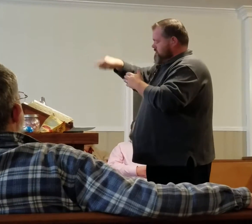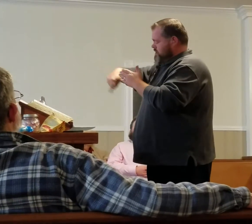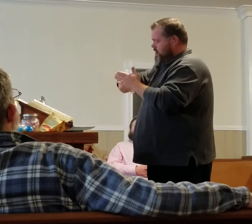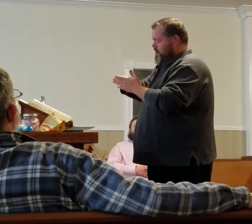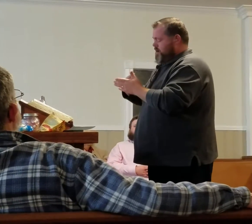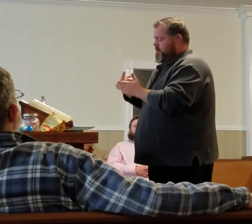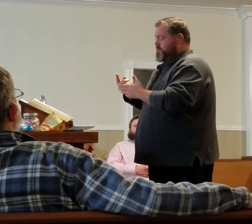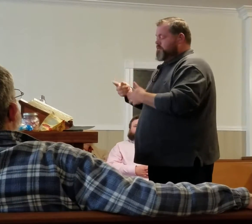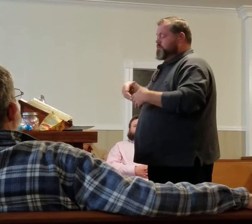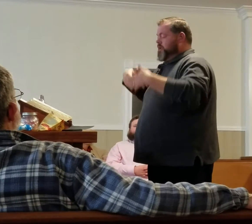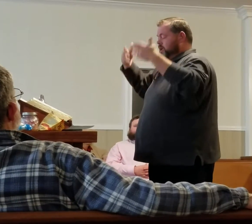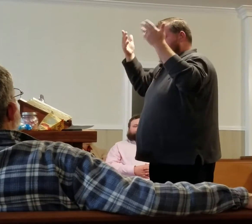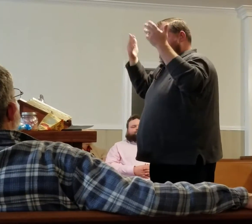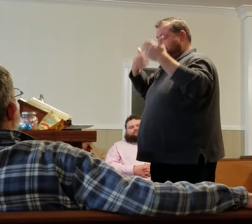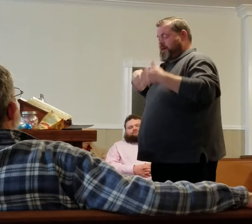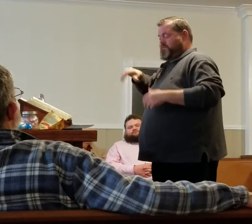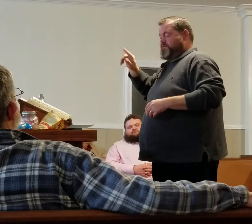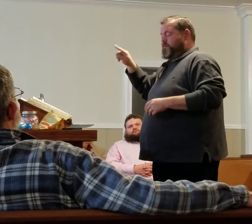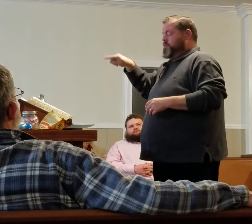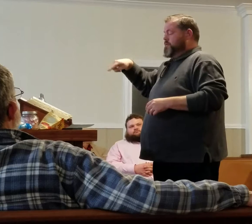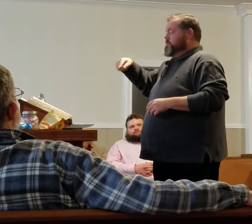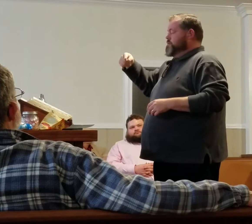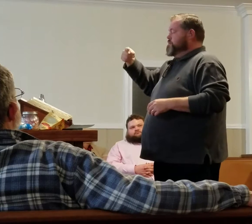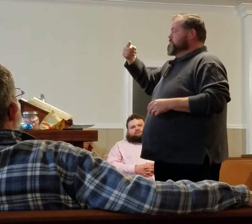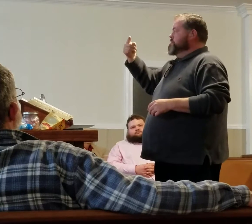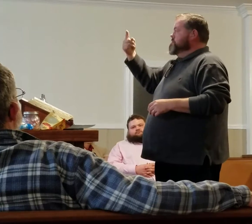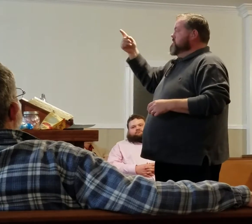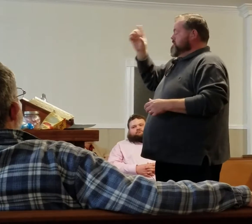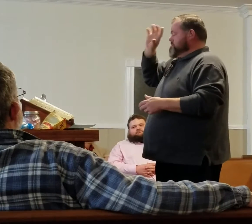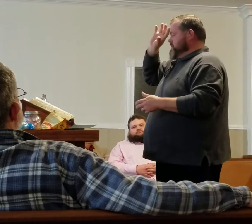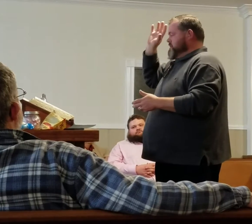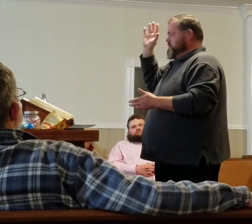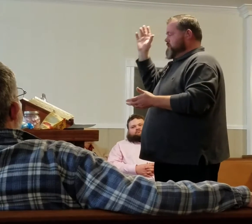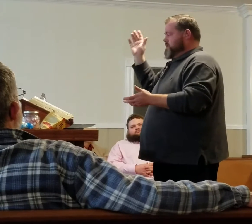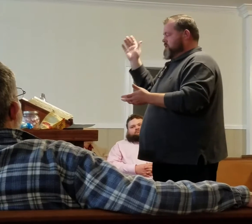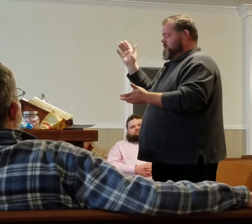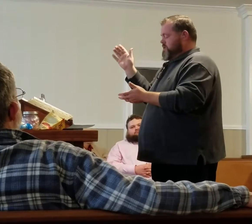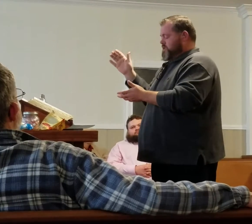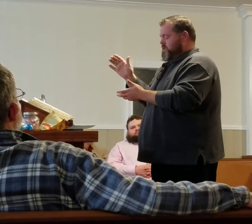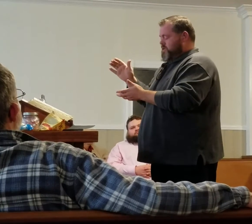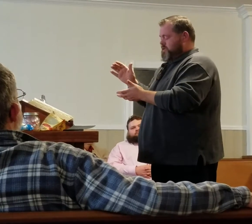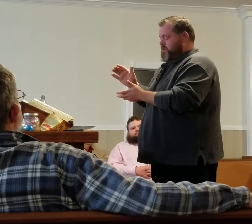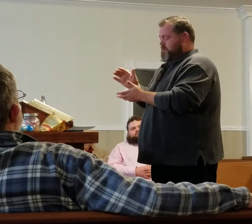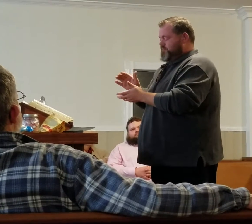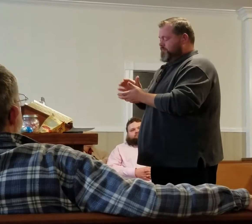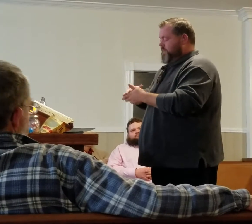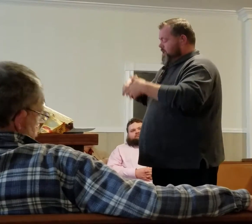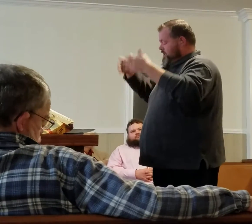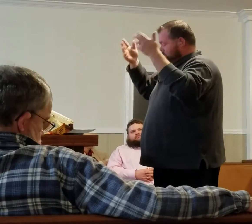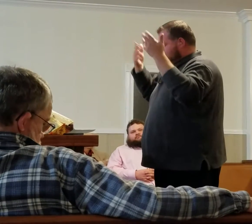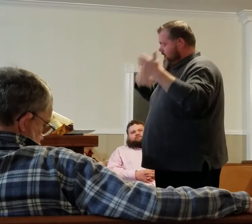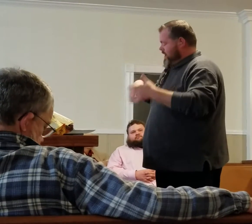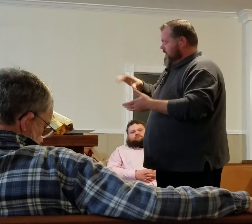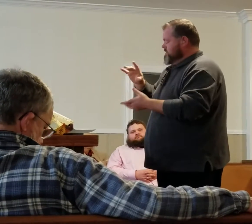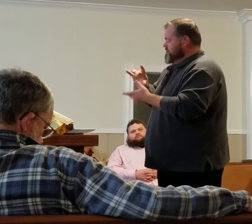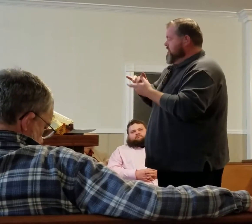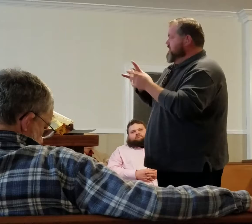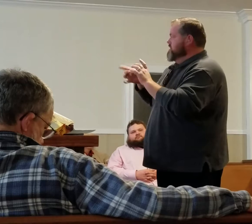the earth has first been. My chains